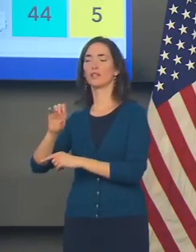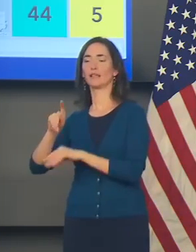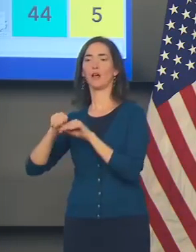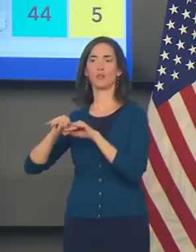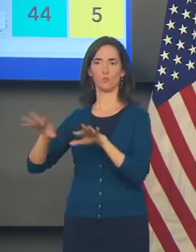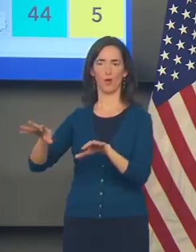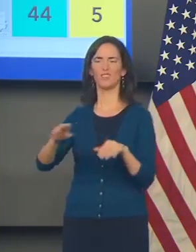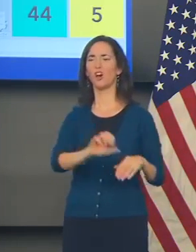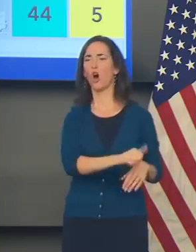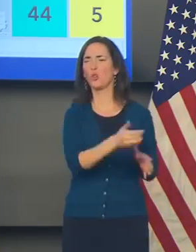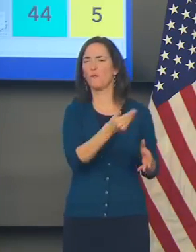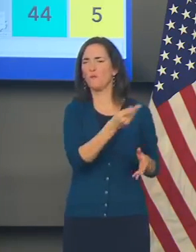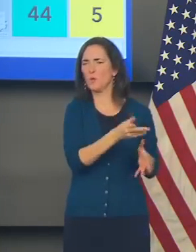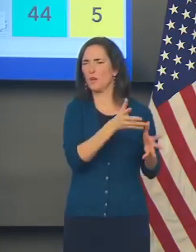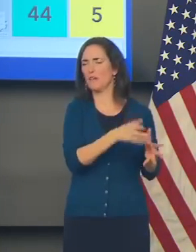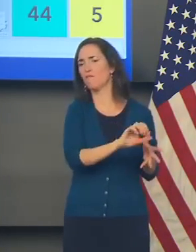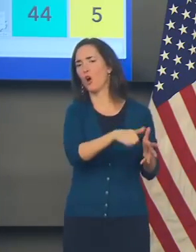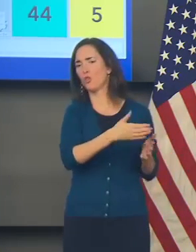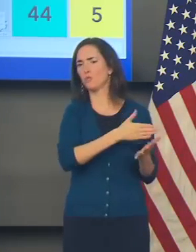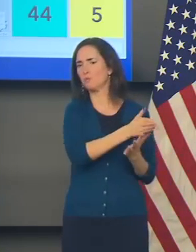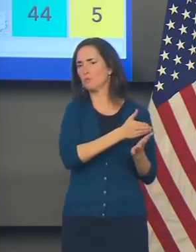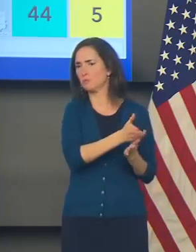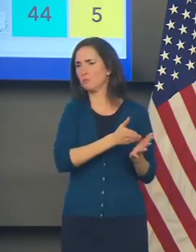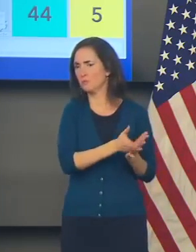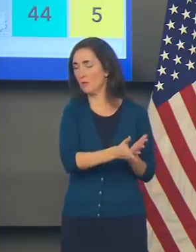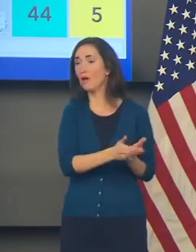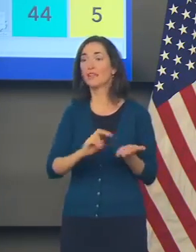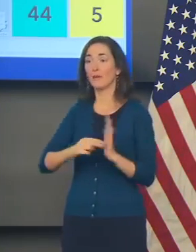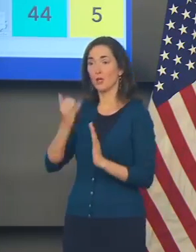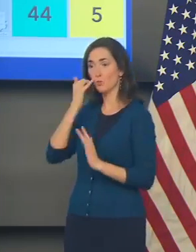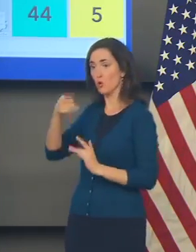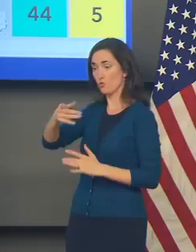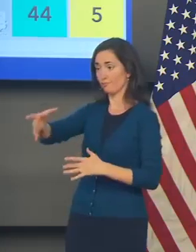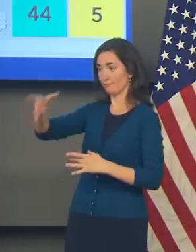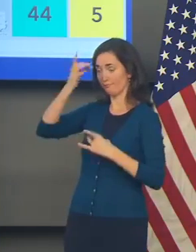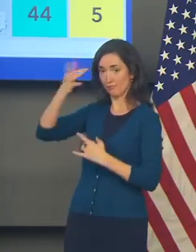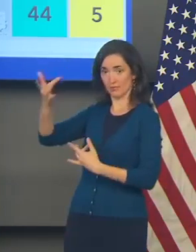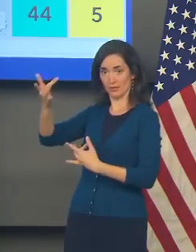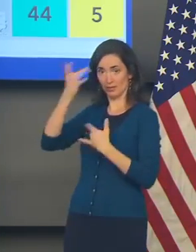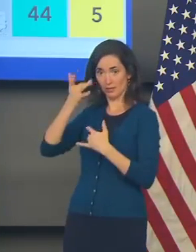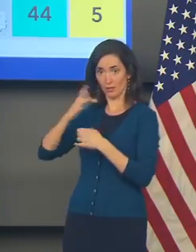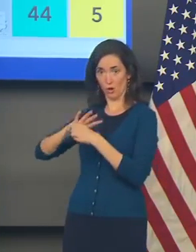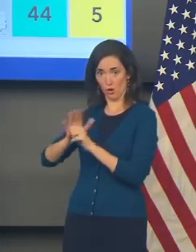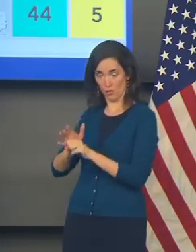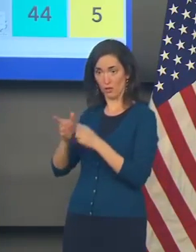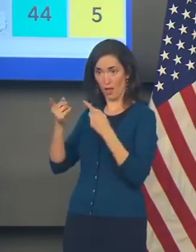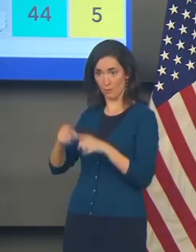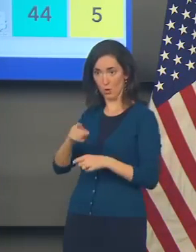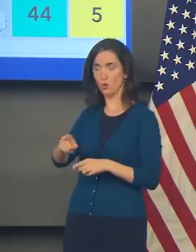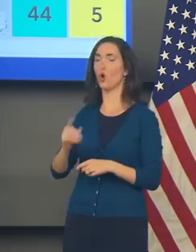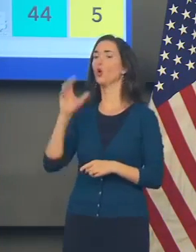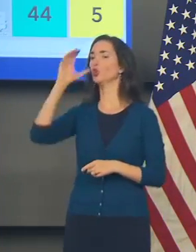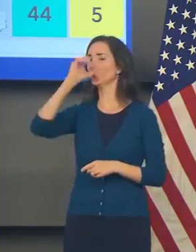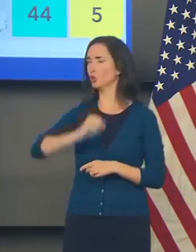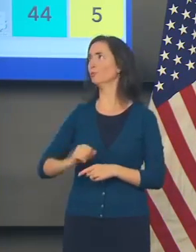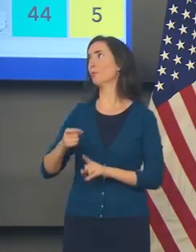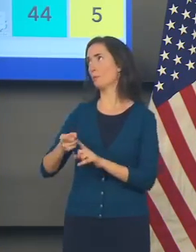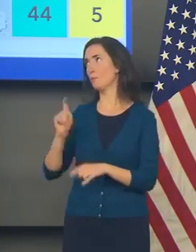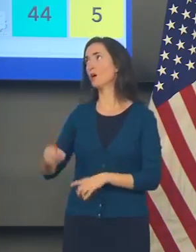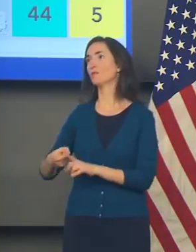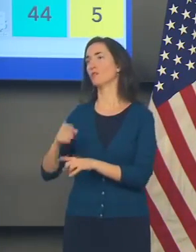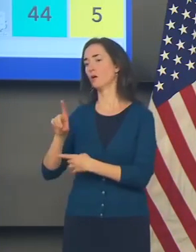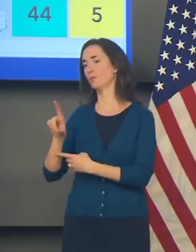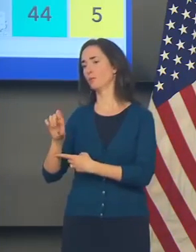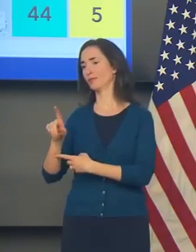And ultimately, you have to take the same precautions regardless. But we now